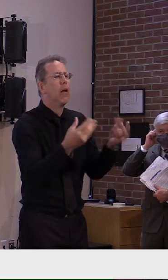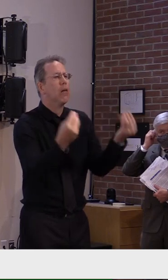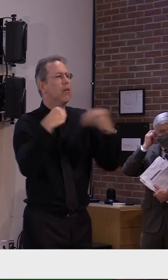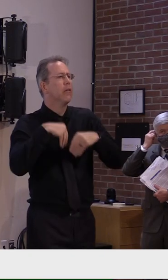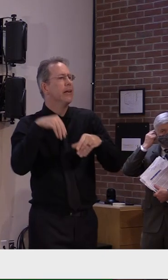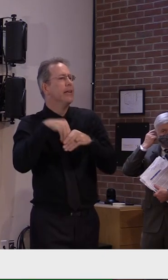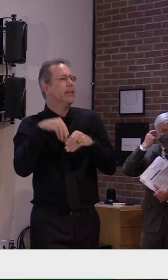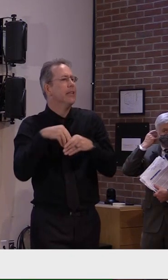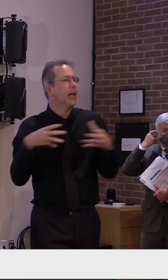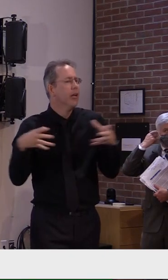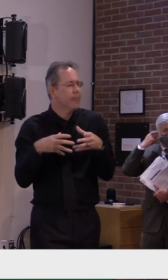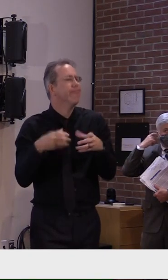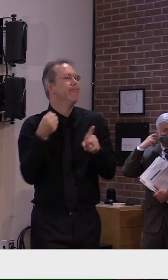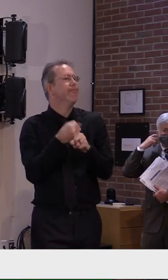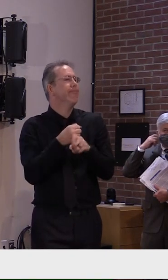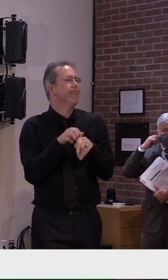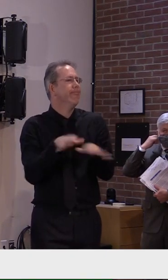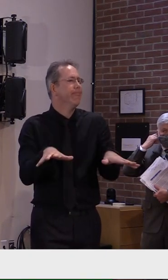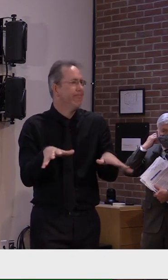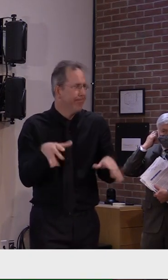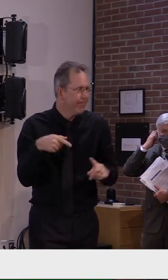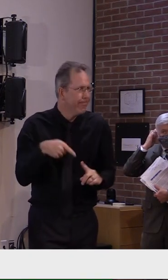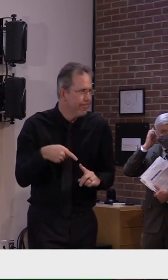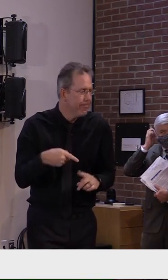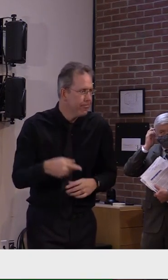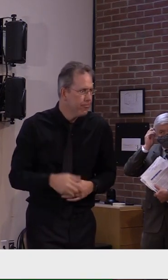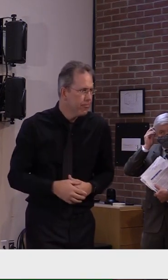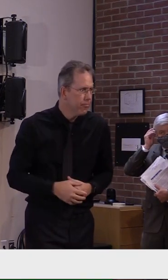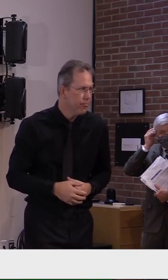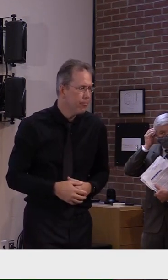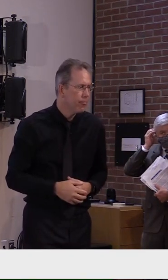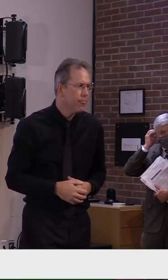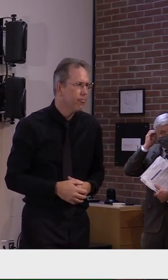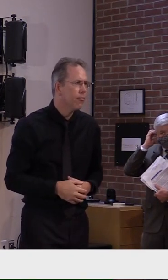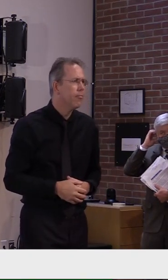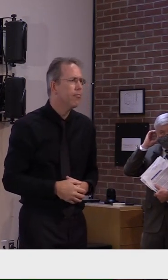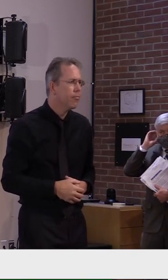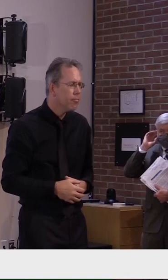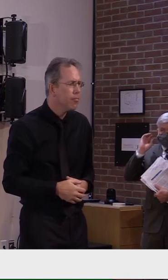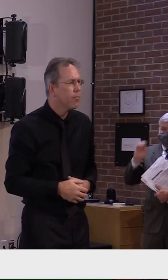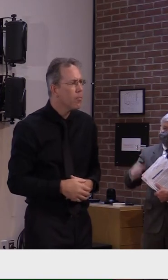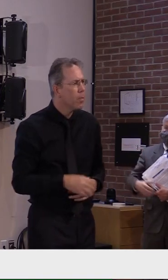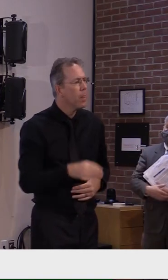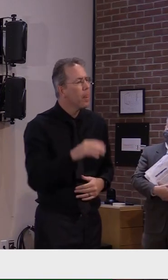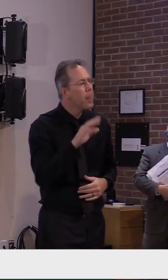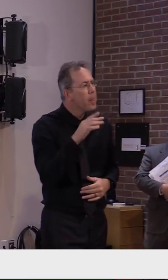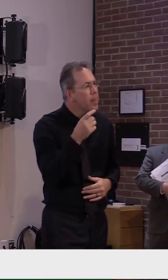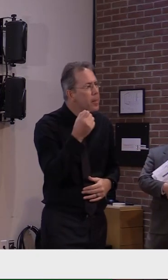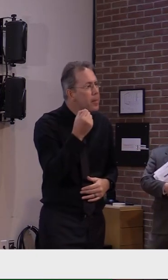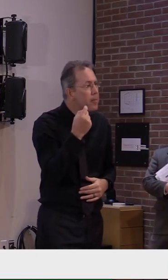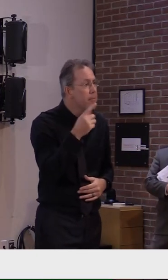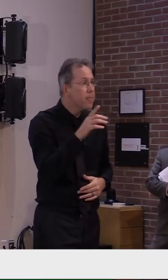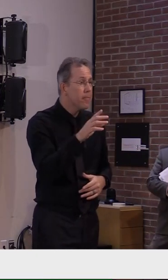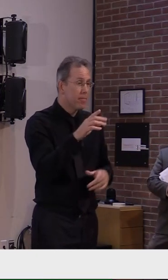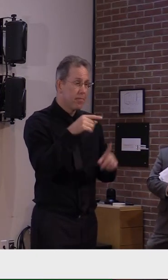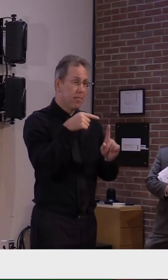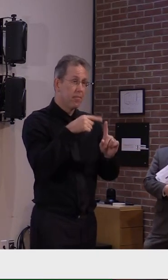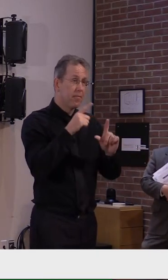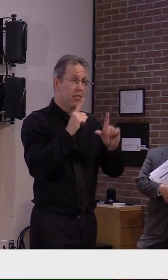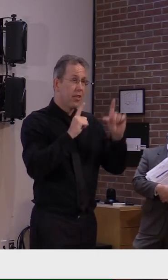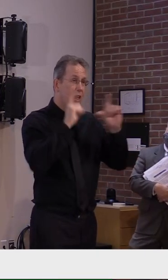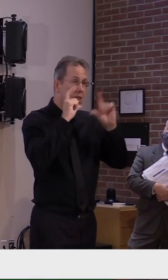emphasize um not to take the the blame off of halloween uh but we have well